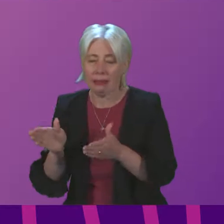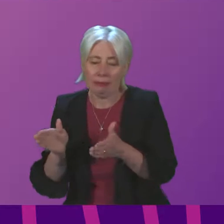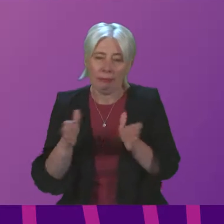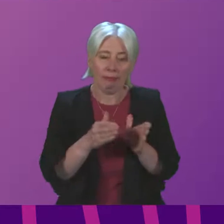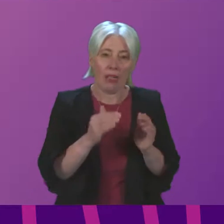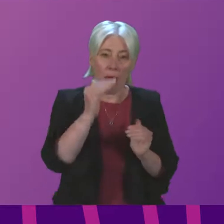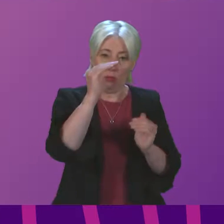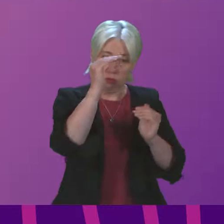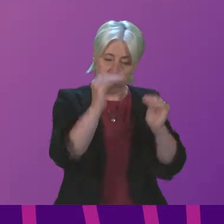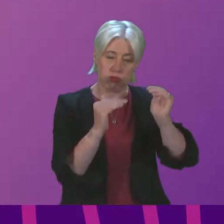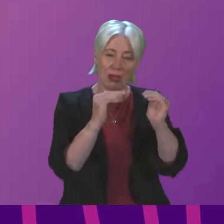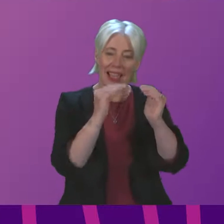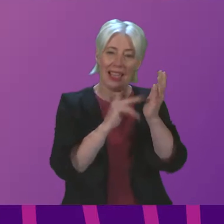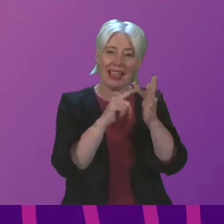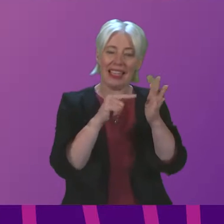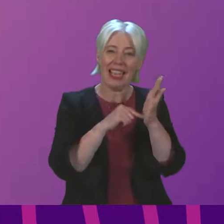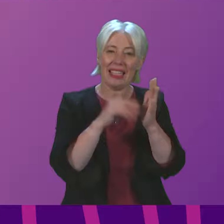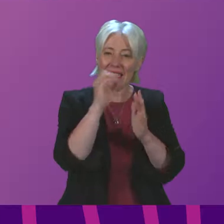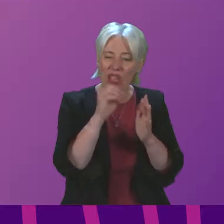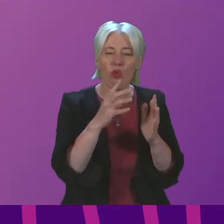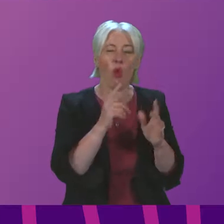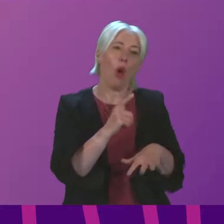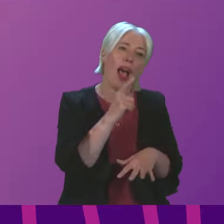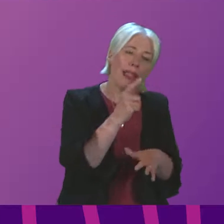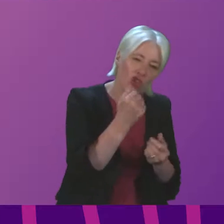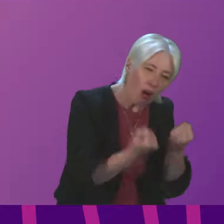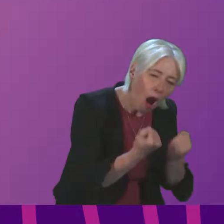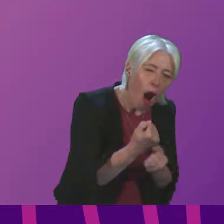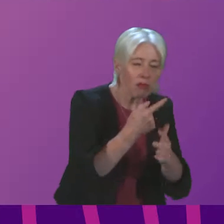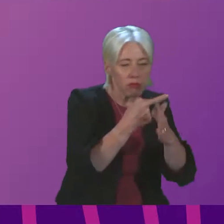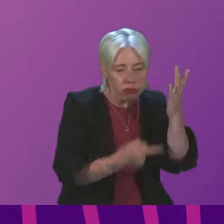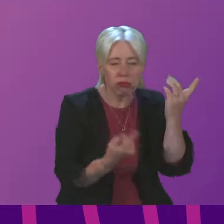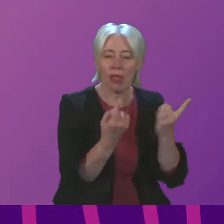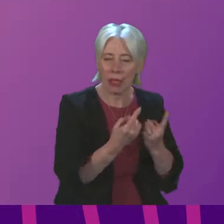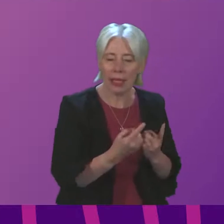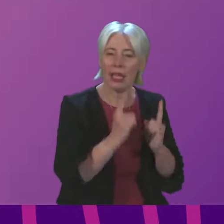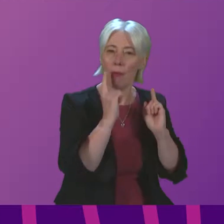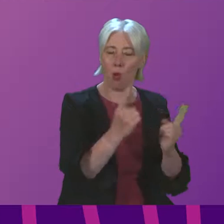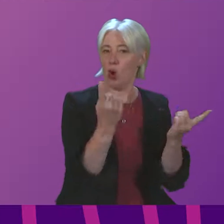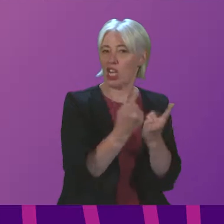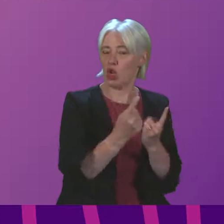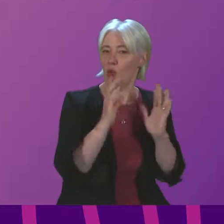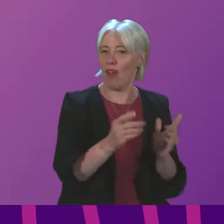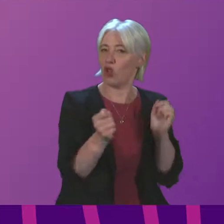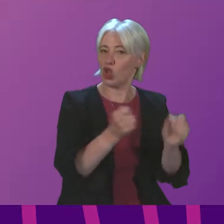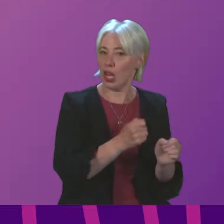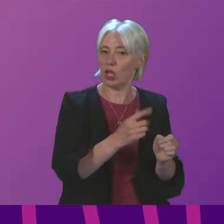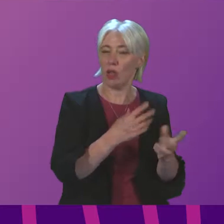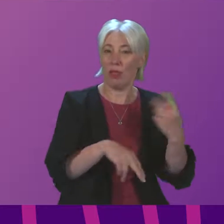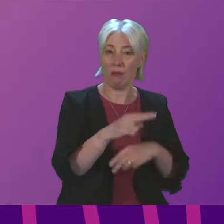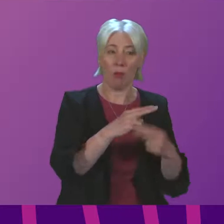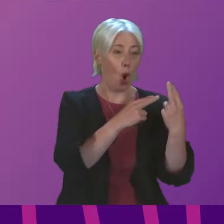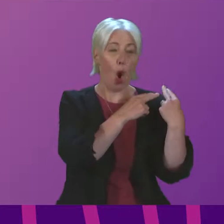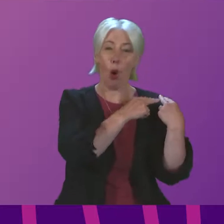decarbonisation and moving more towards electric-based energy, one of the issues that needs to change is the existing obligation